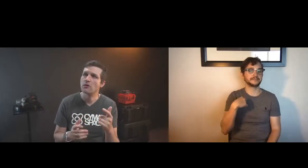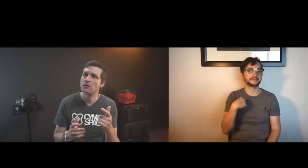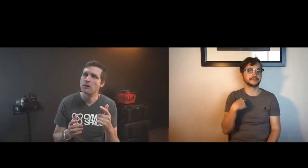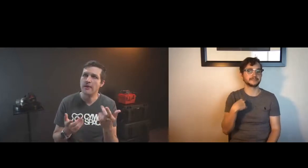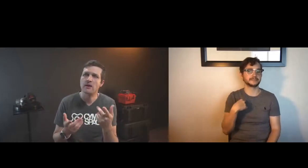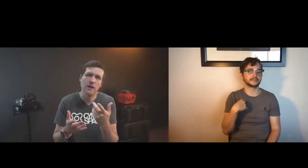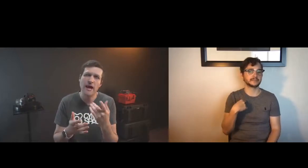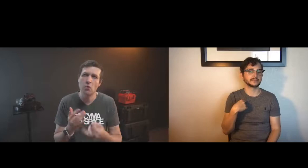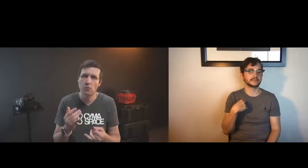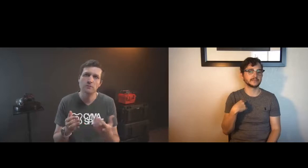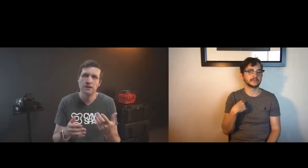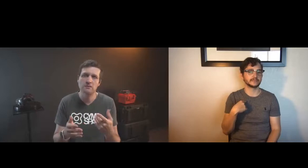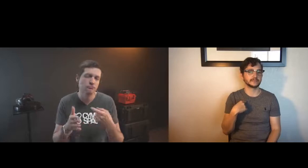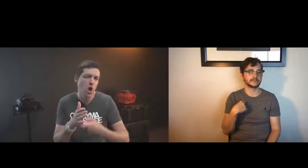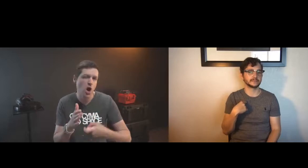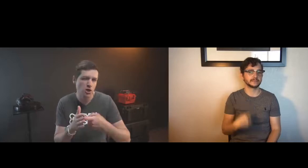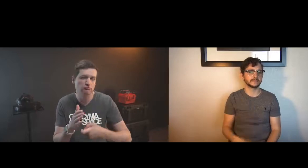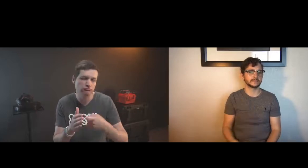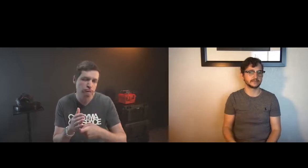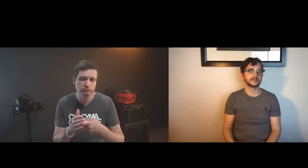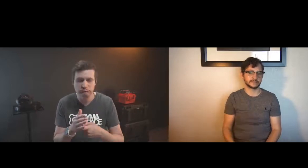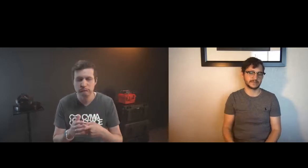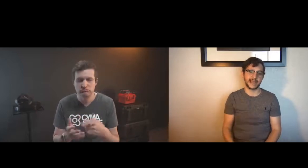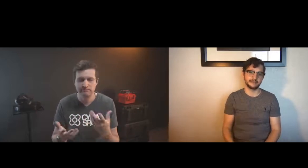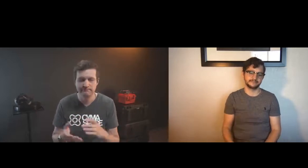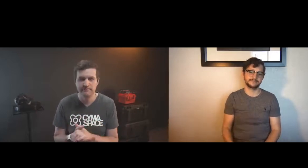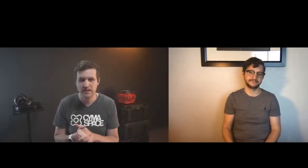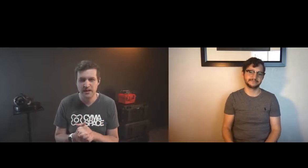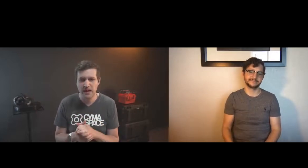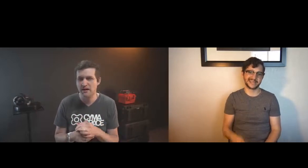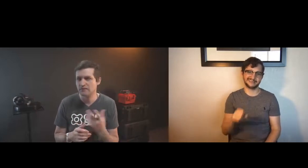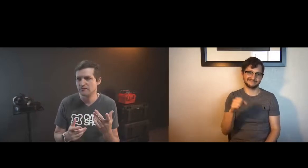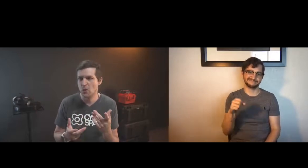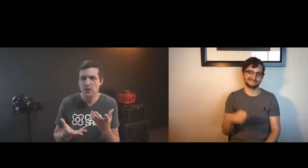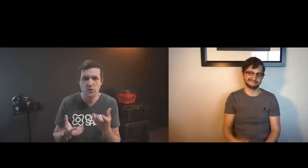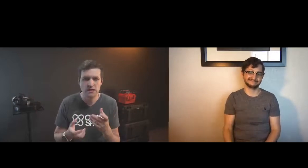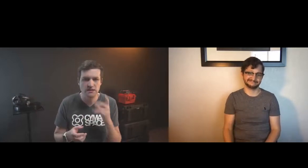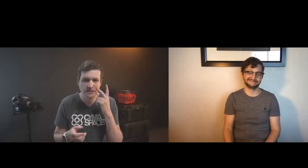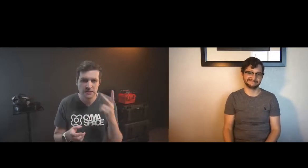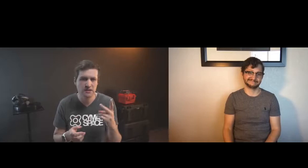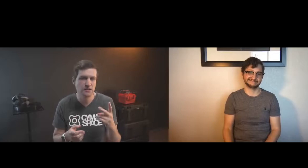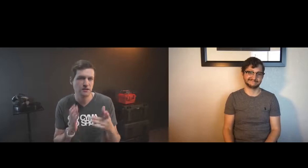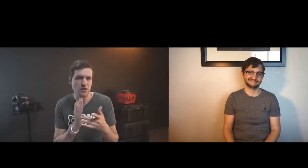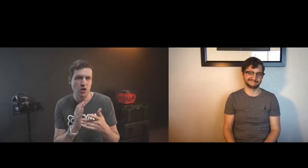industries these industries and meetups like we've mentioned and again cost really